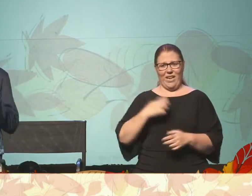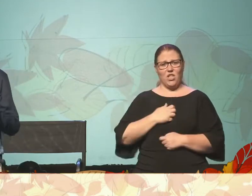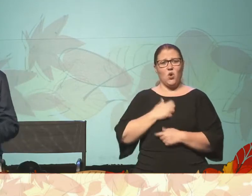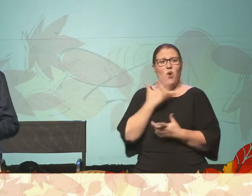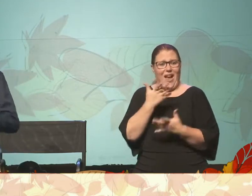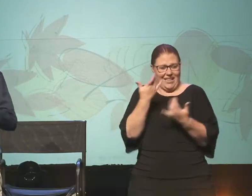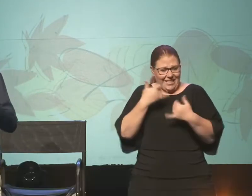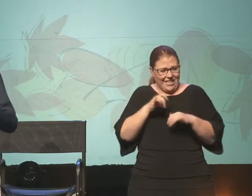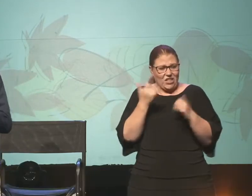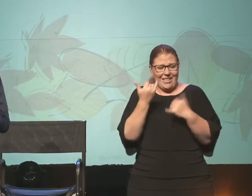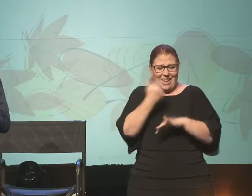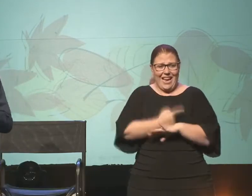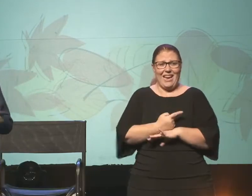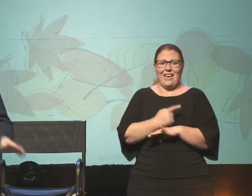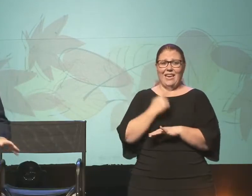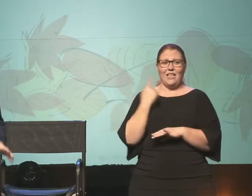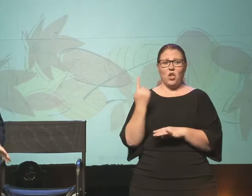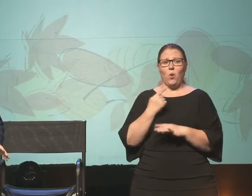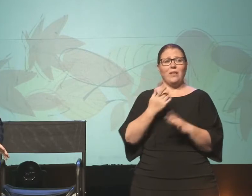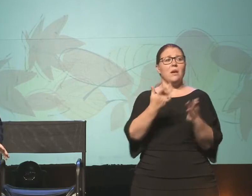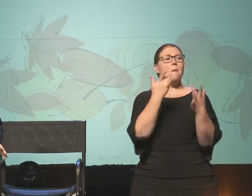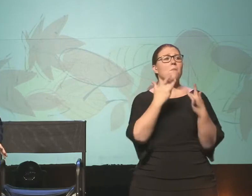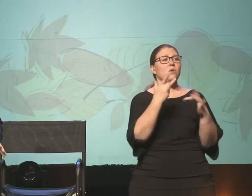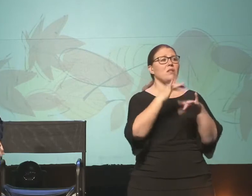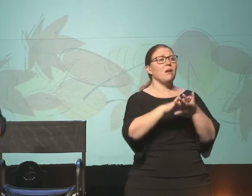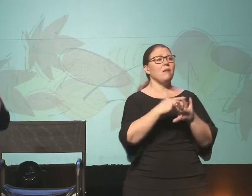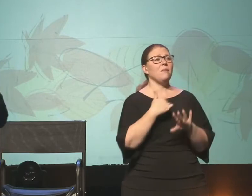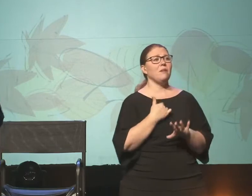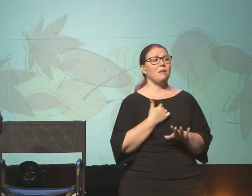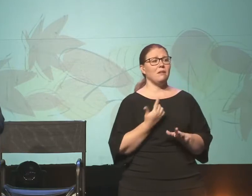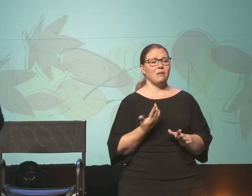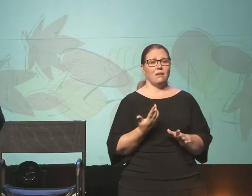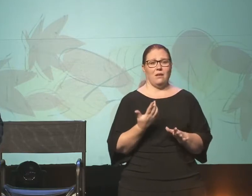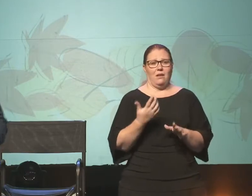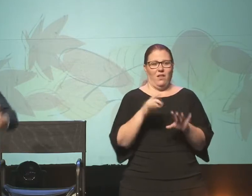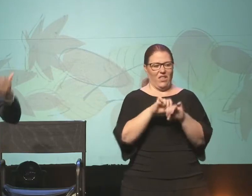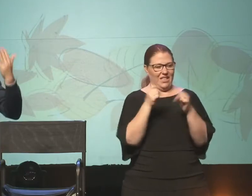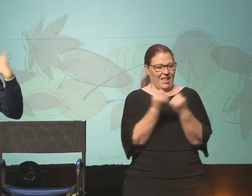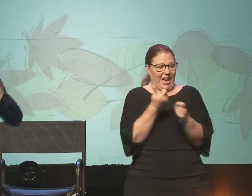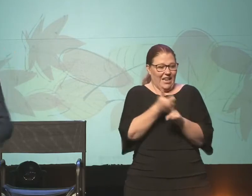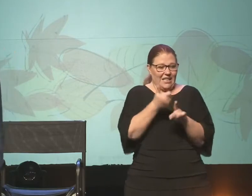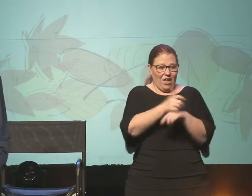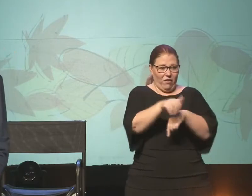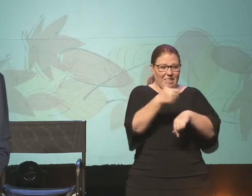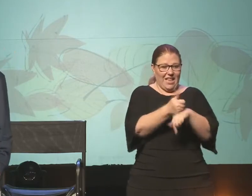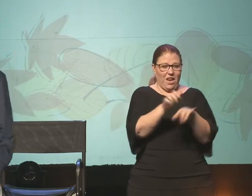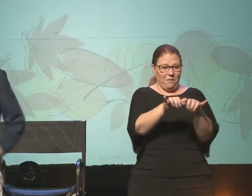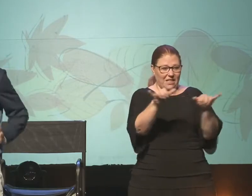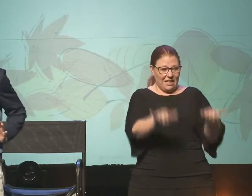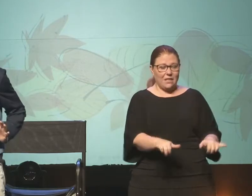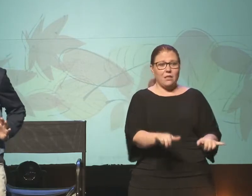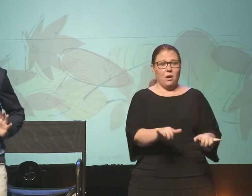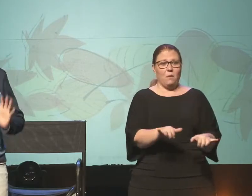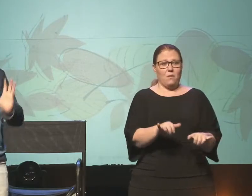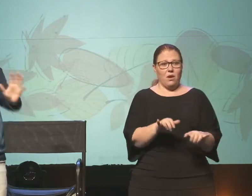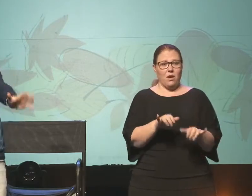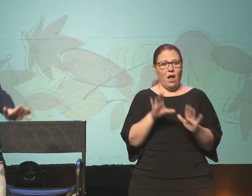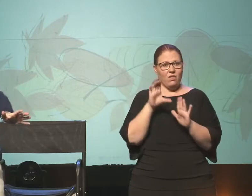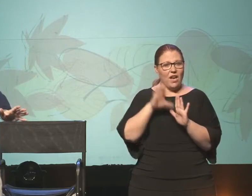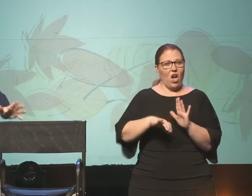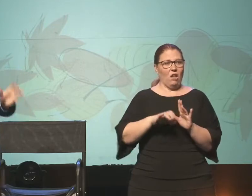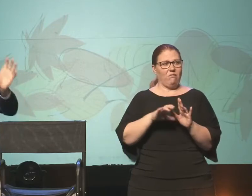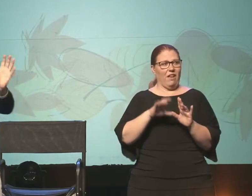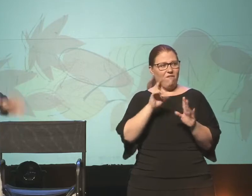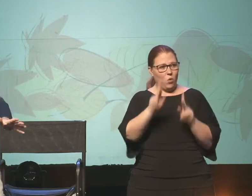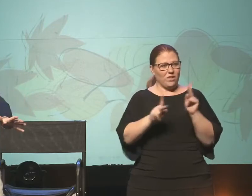still to this day, is always mercy. The society itself has set up the system that pushes people to the